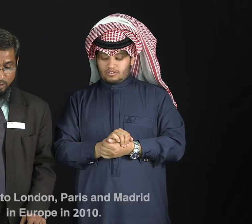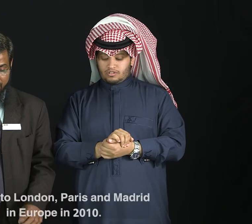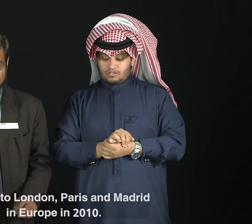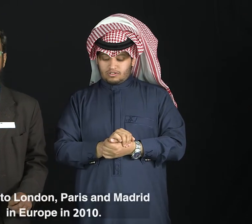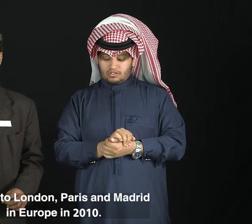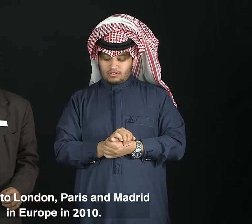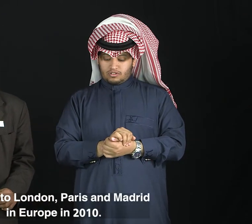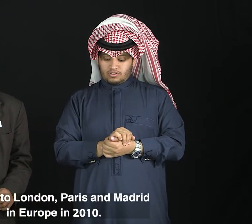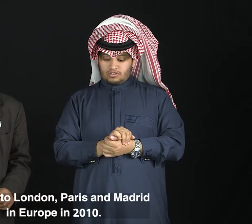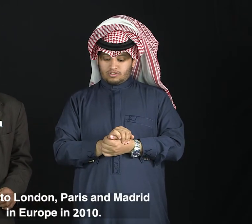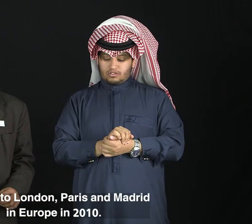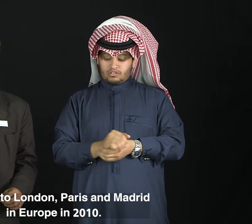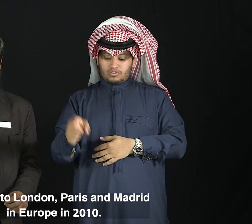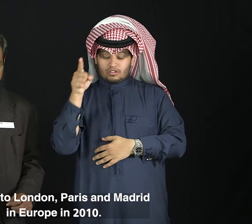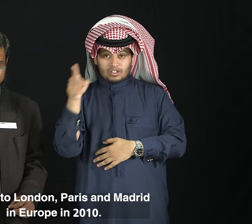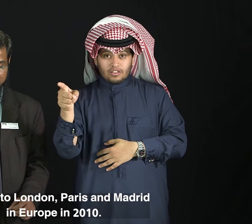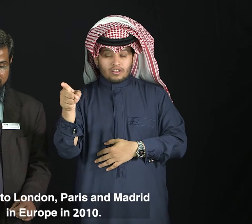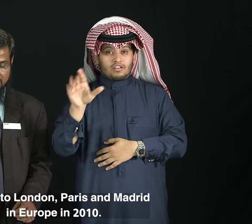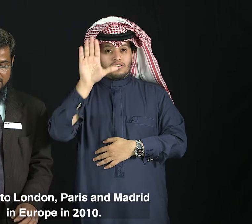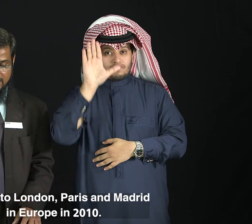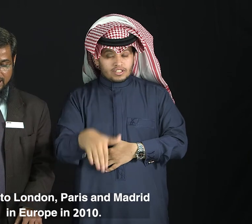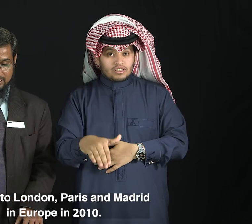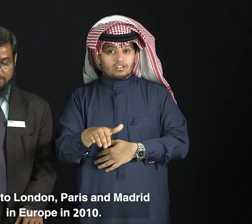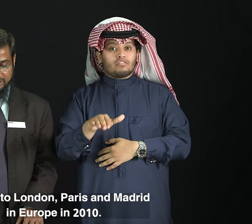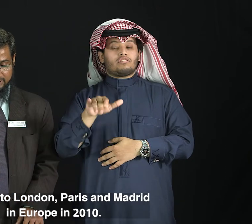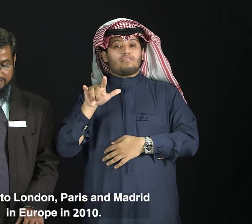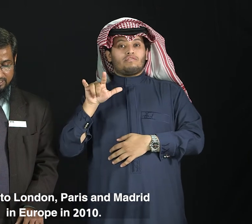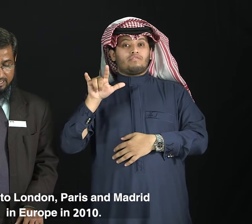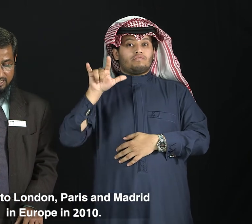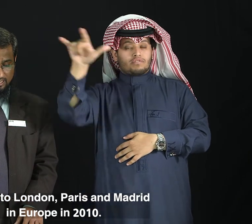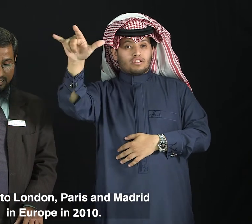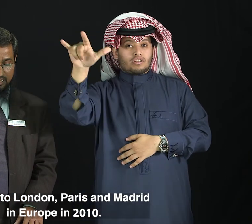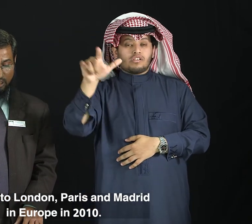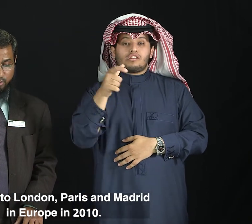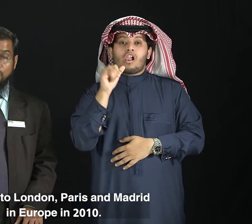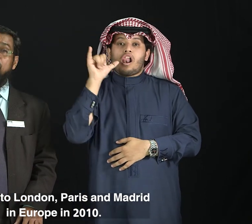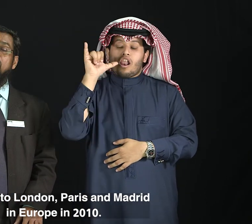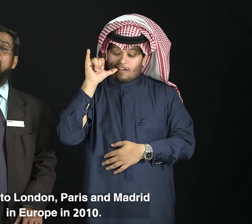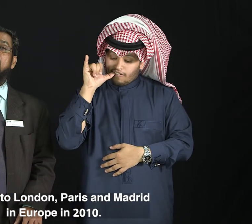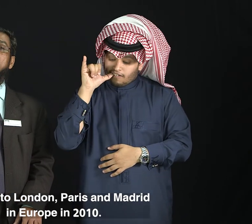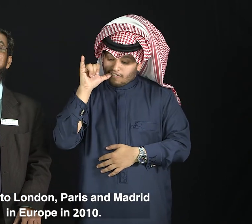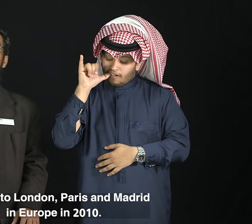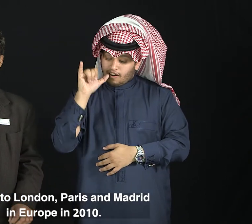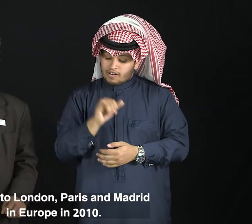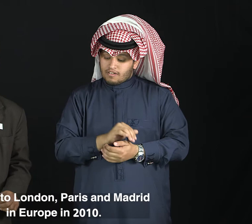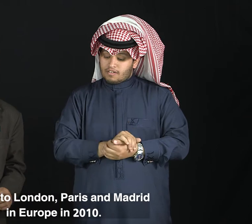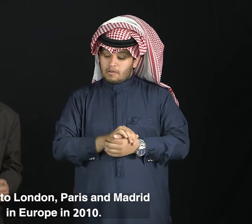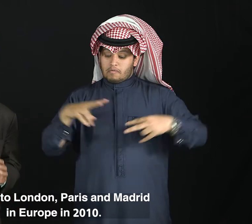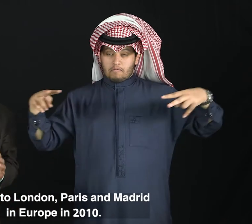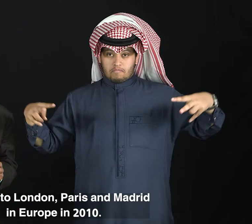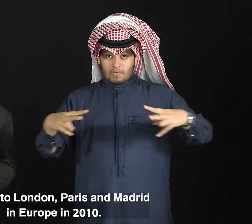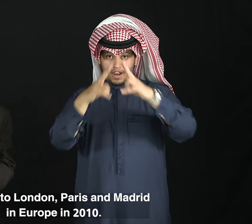He went to London, Paris, and Madrid in Europe in